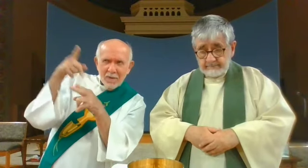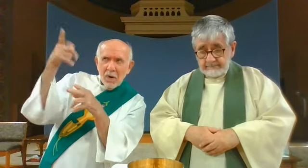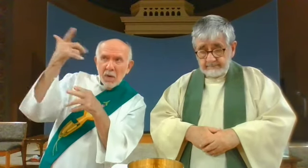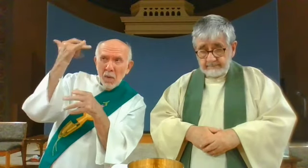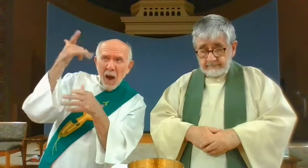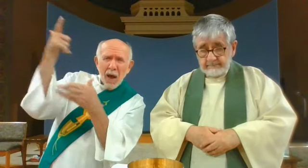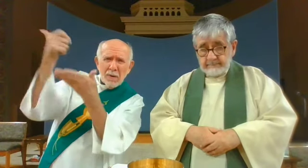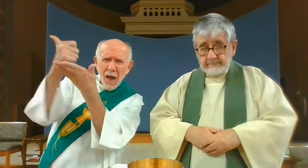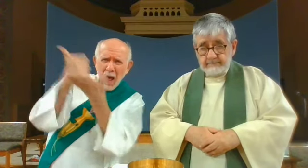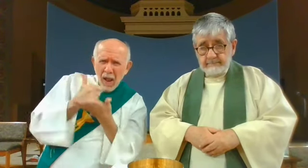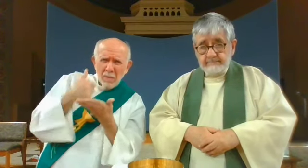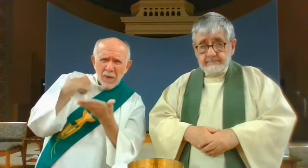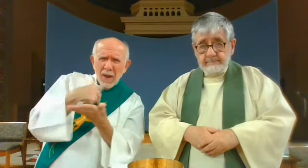of all his holy church.